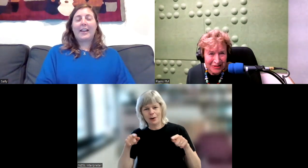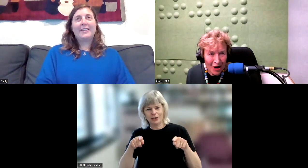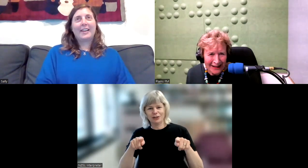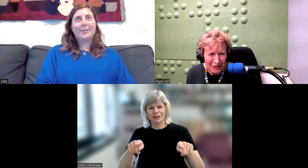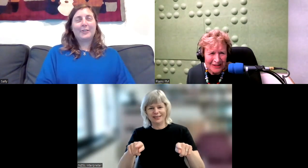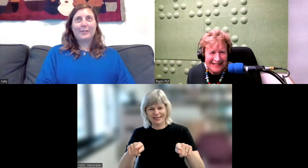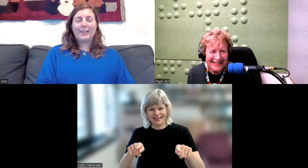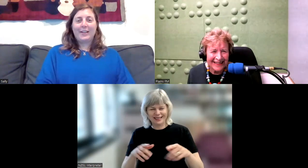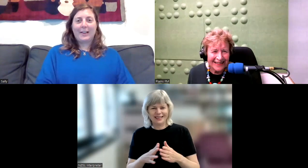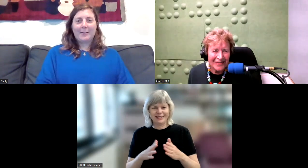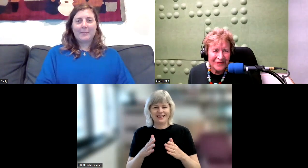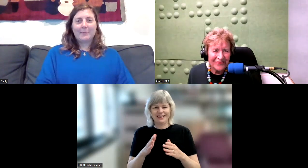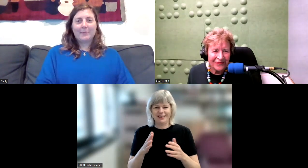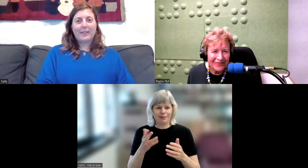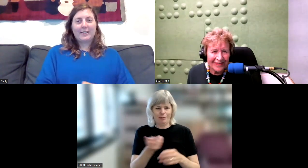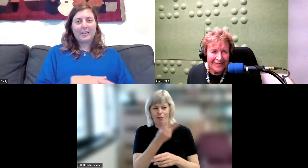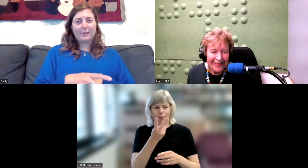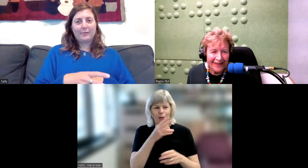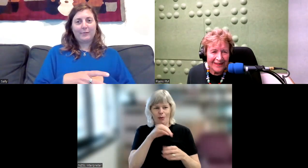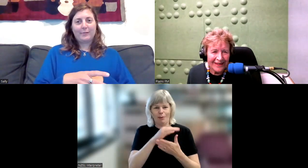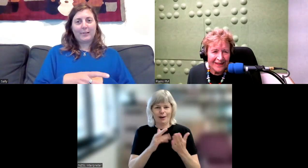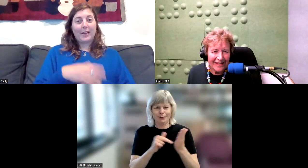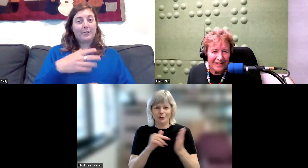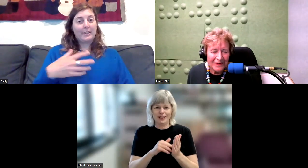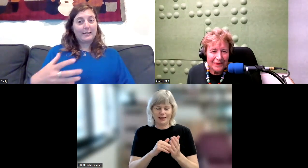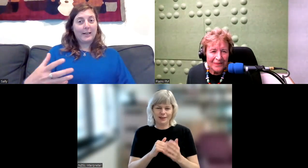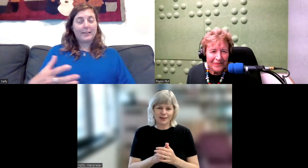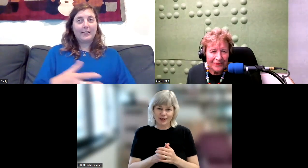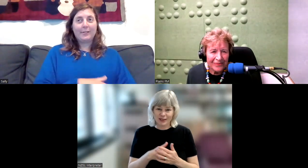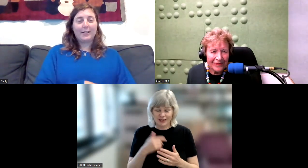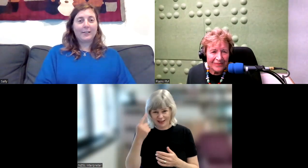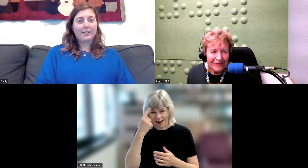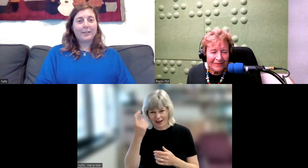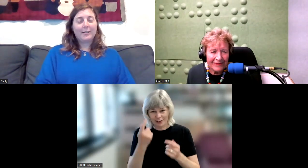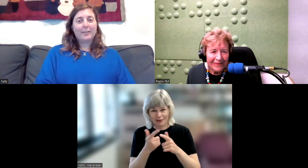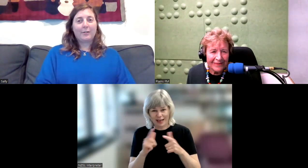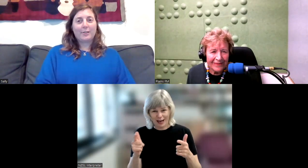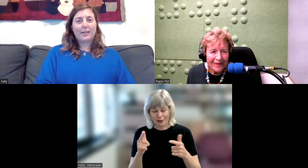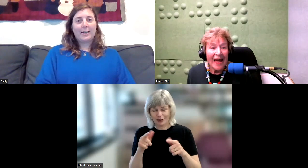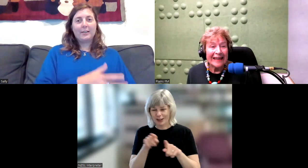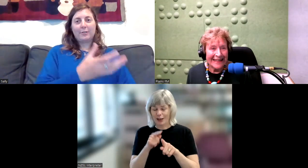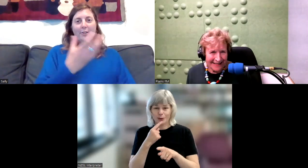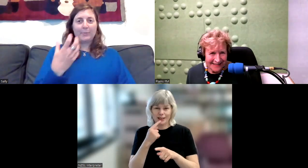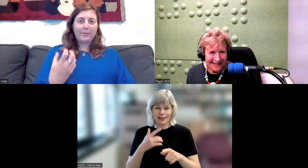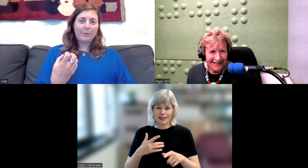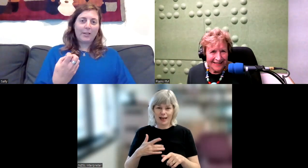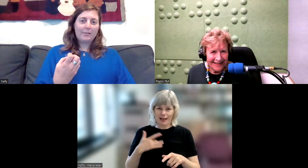And also the, this idea of languages as a living culture, and English adopts so much